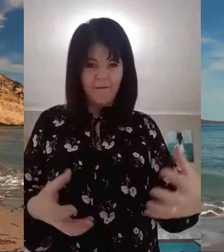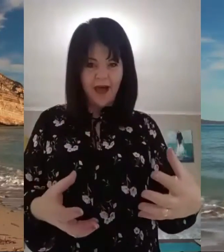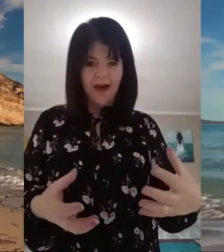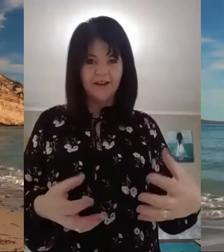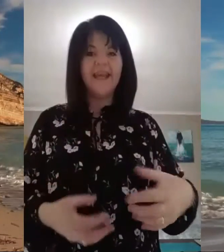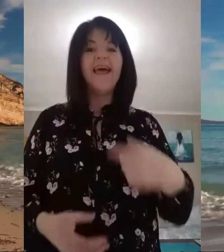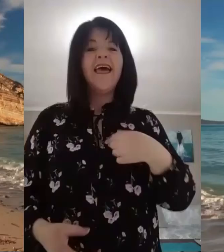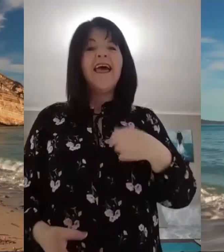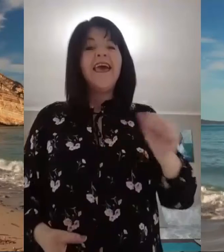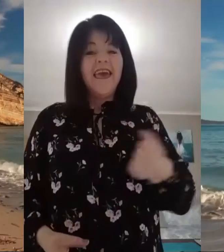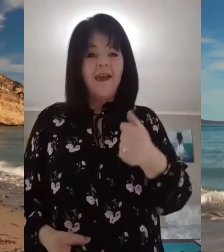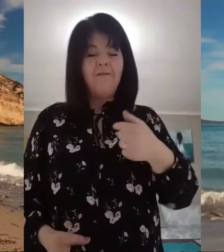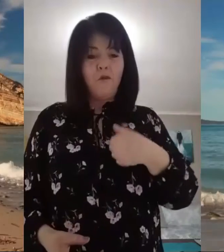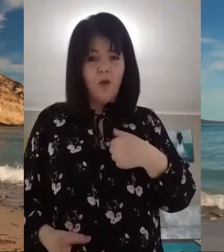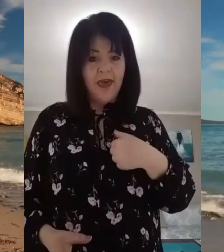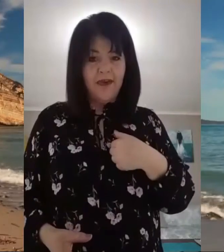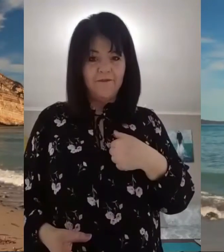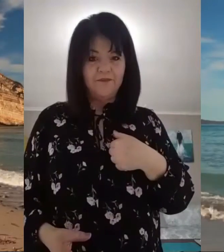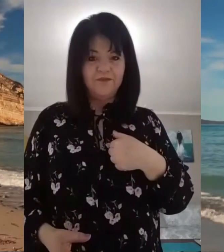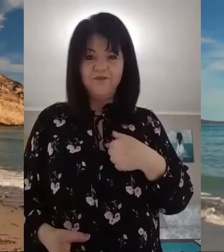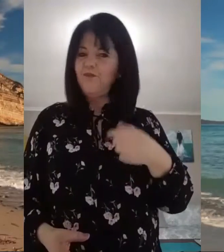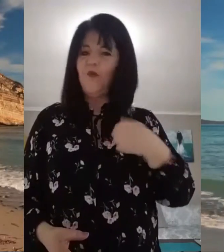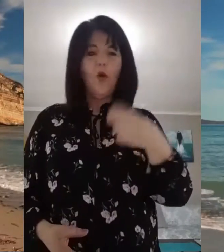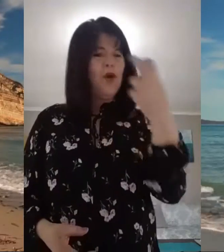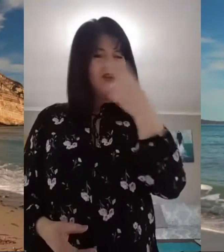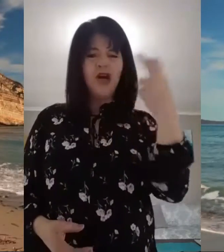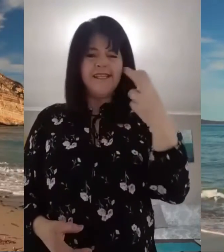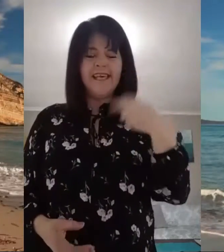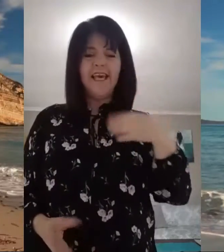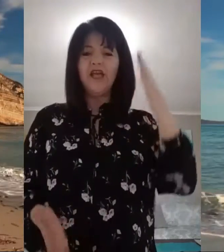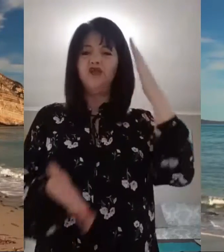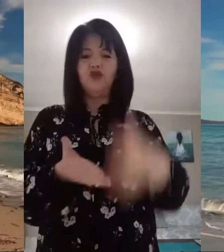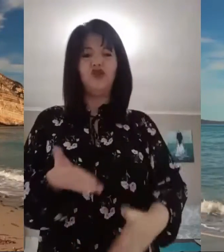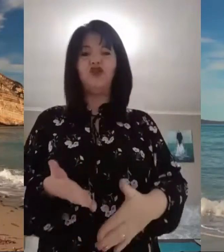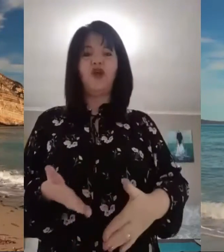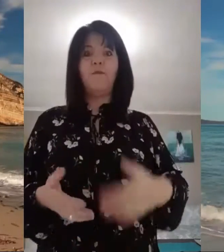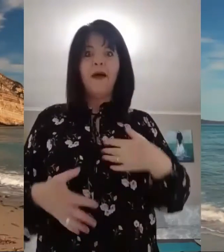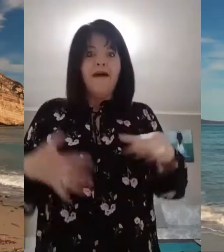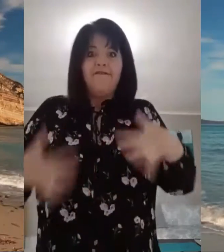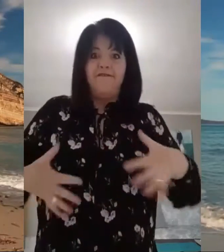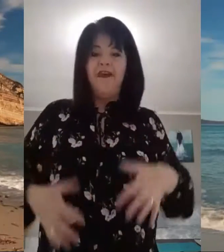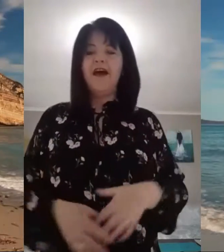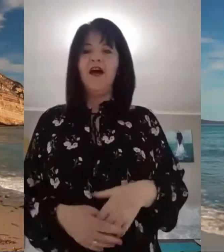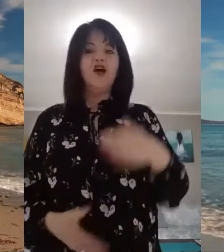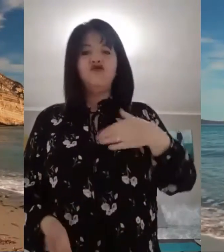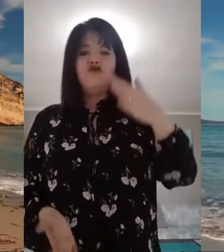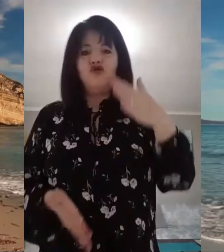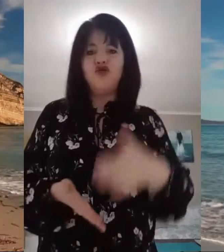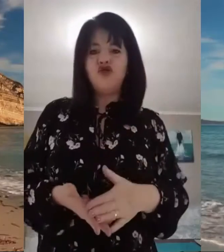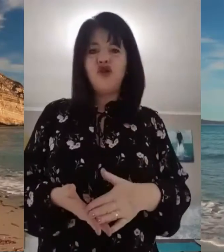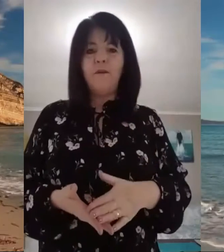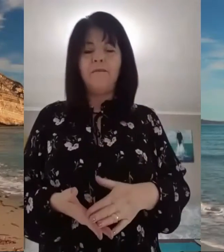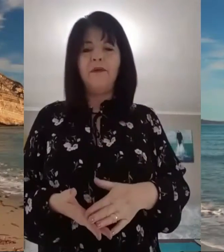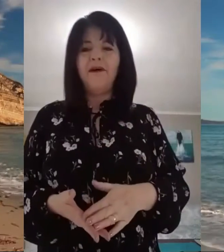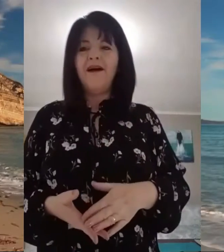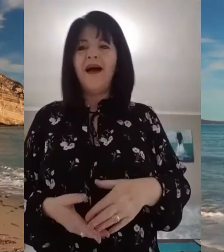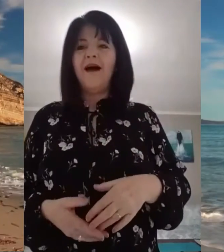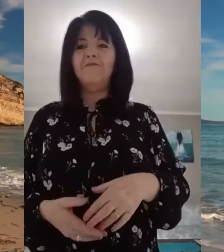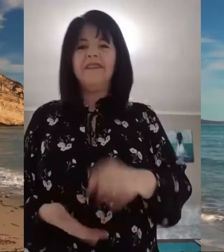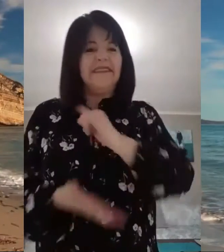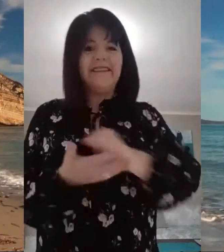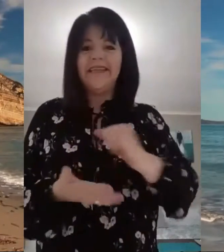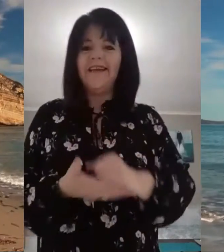come out. But if we, we're not seeking to stop fear, to stop